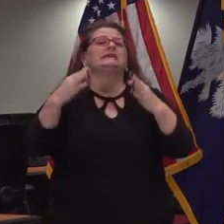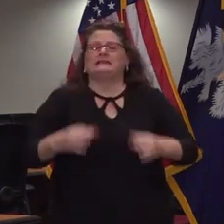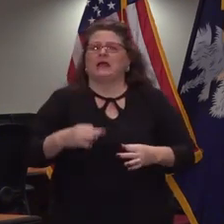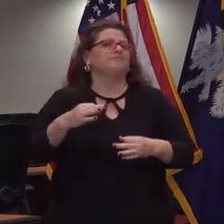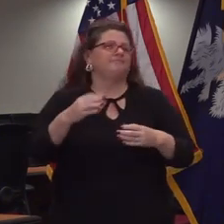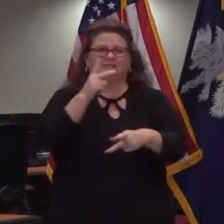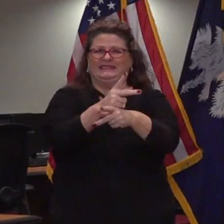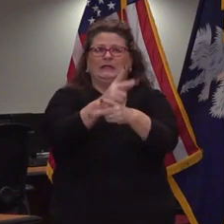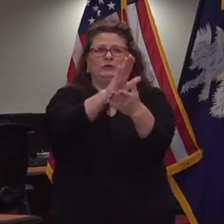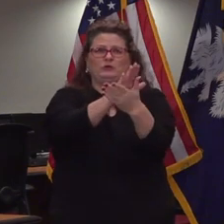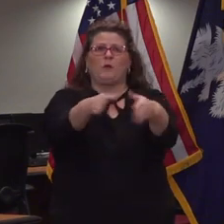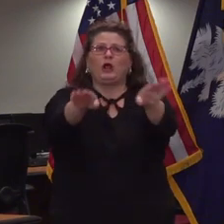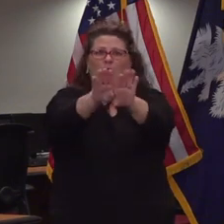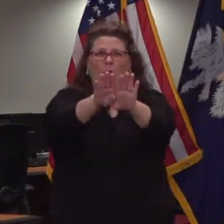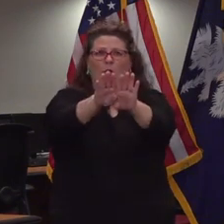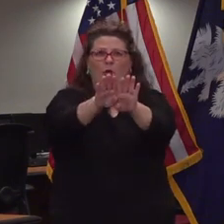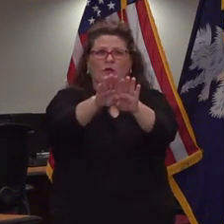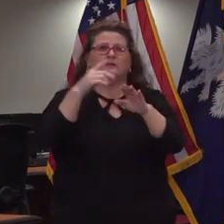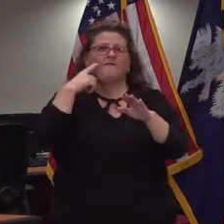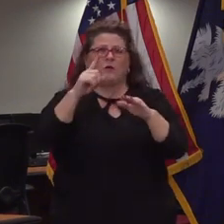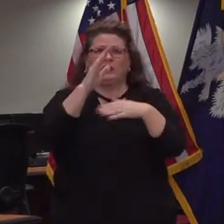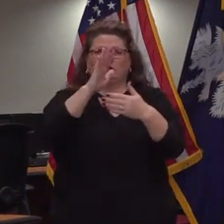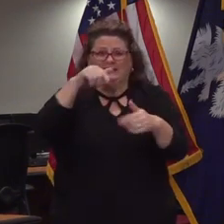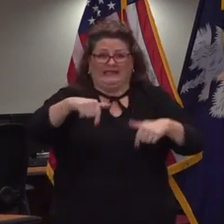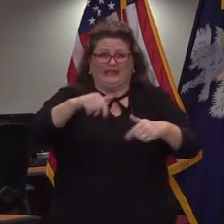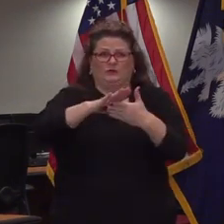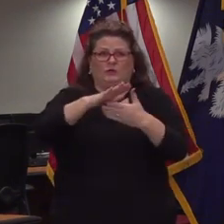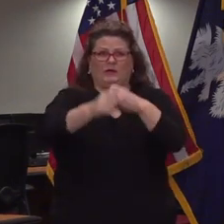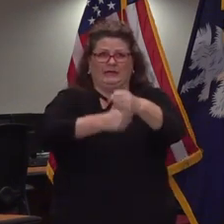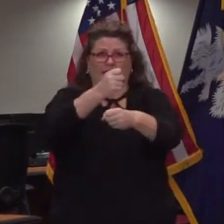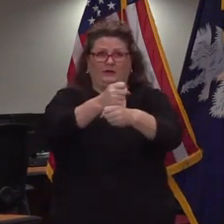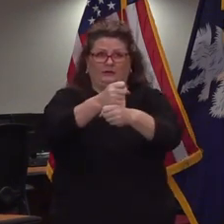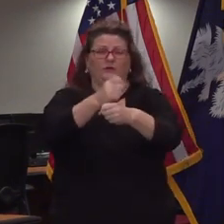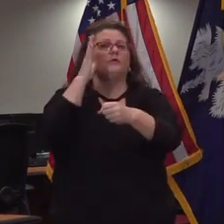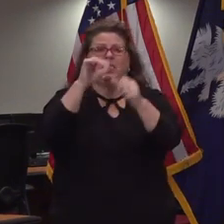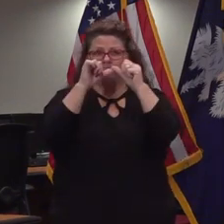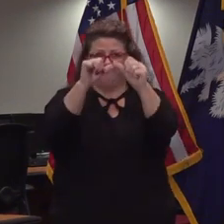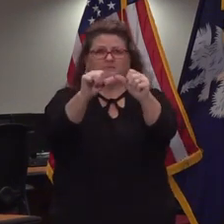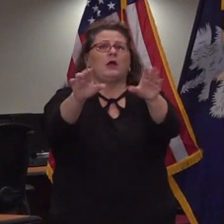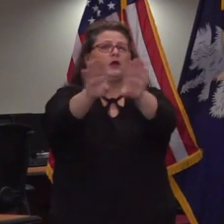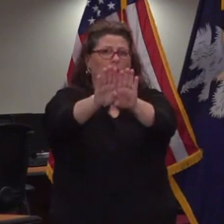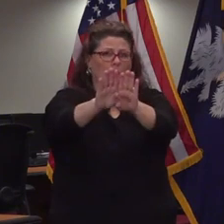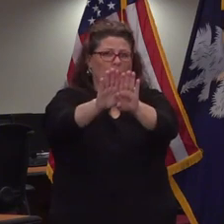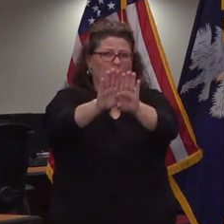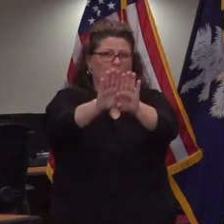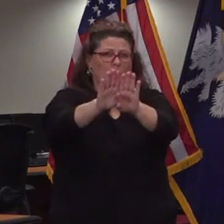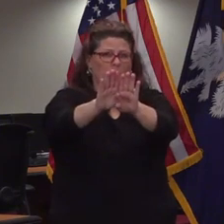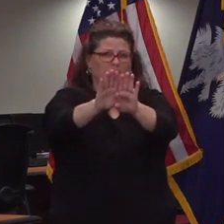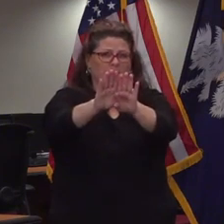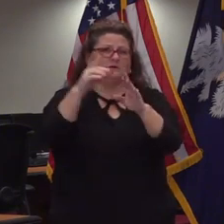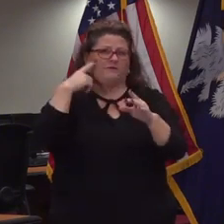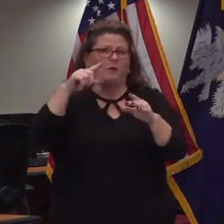reopen the schools for the rest of the school year so the schools will remain closed for the rest of the school